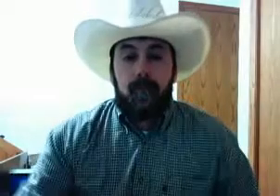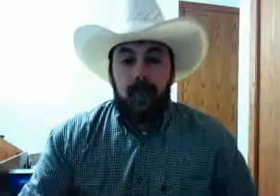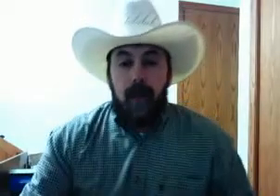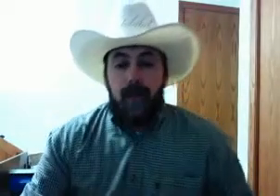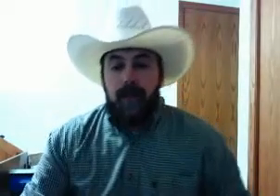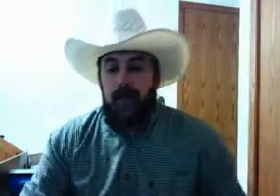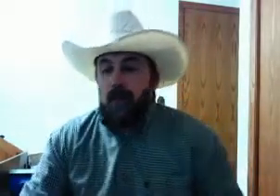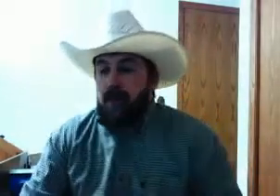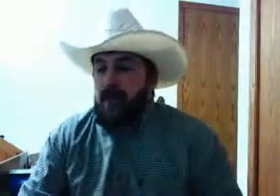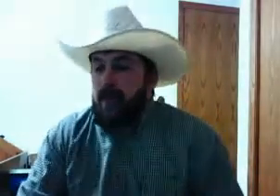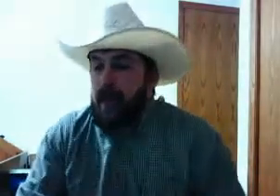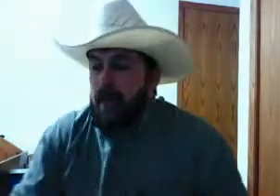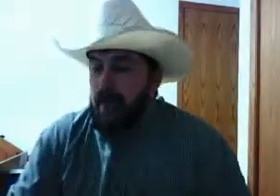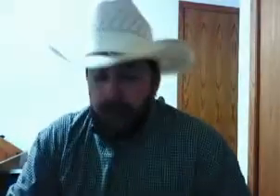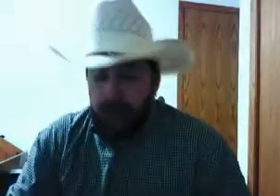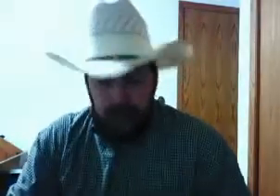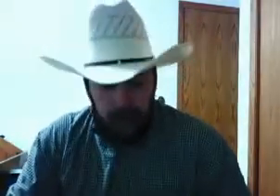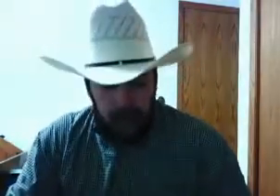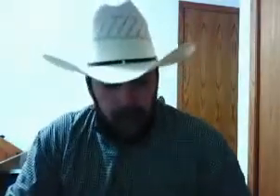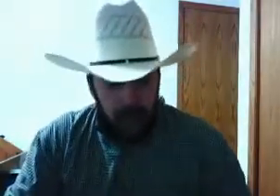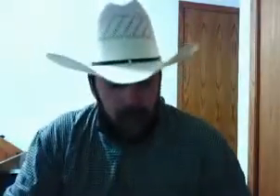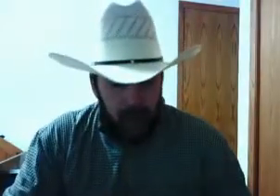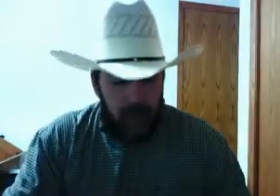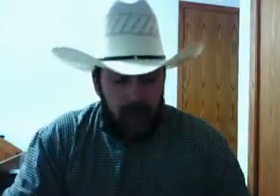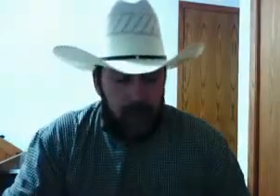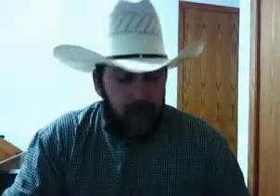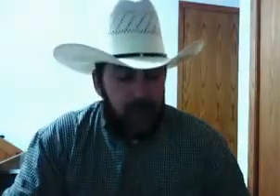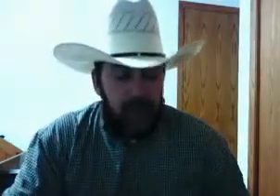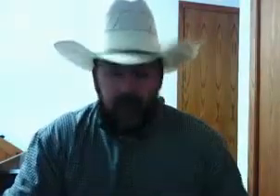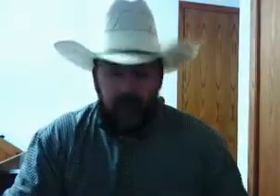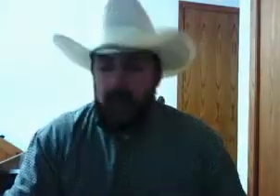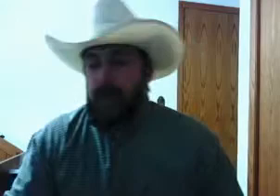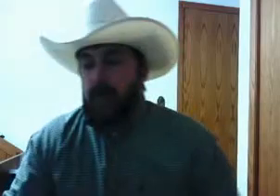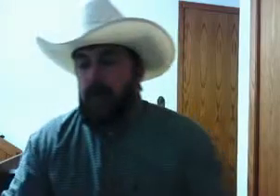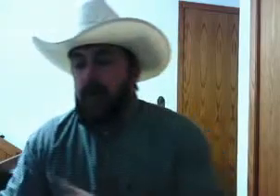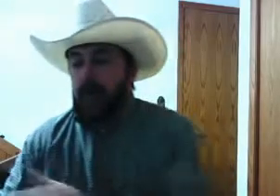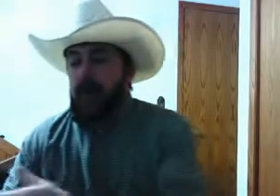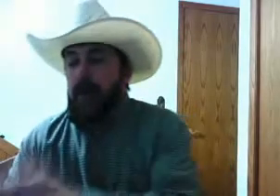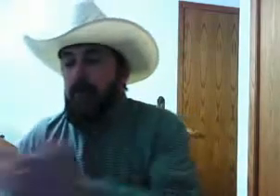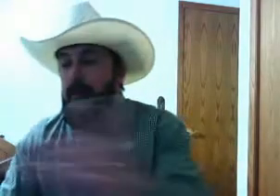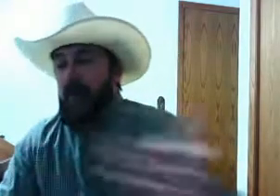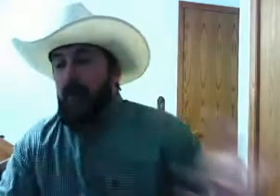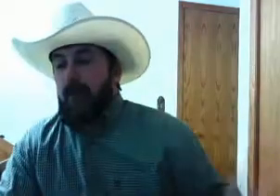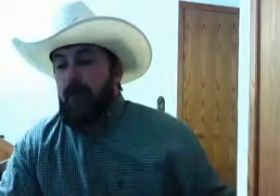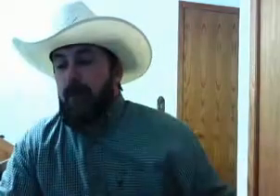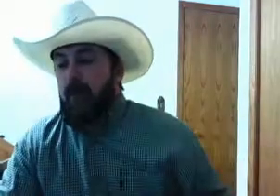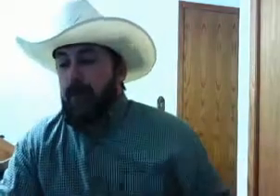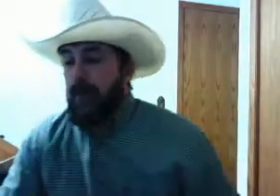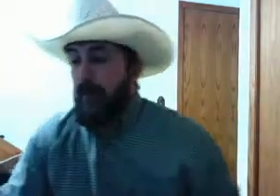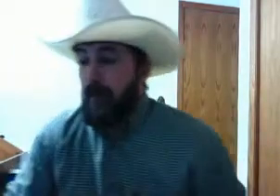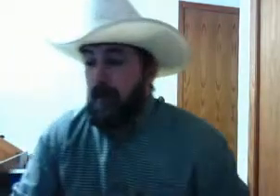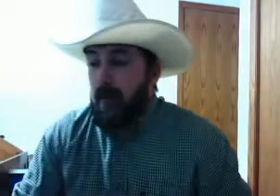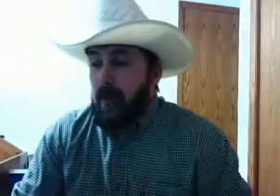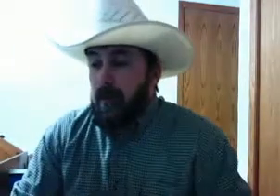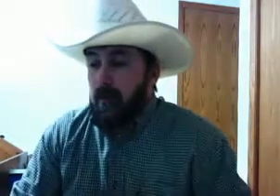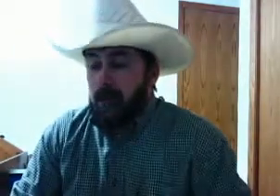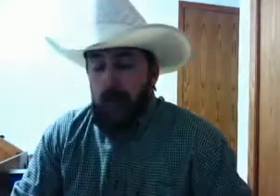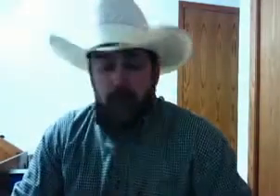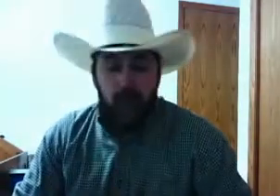Hey, end time watching, I'm back. Okay, God says honor your father and mother that you may belong on earth. But the Lord your